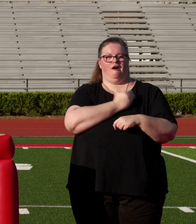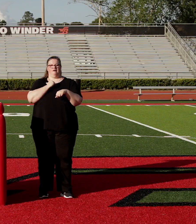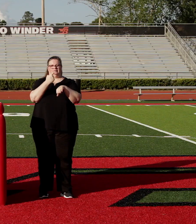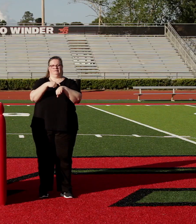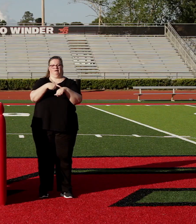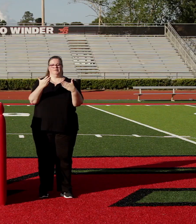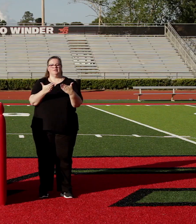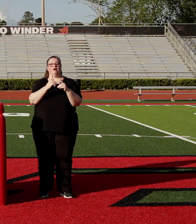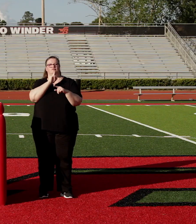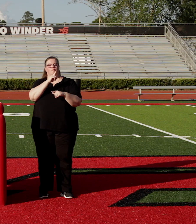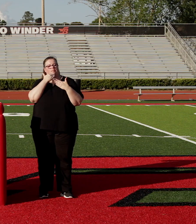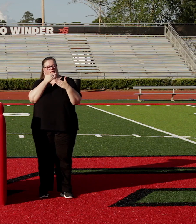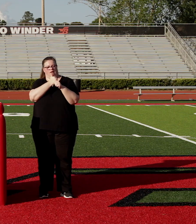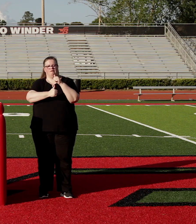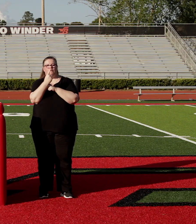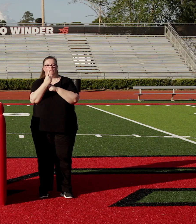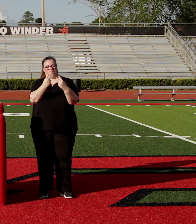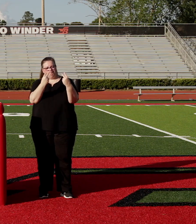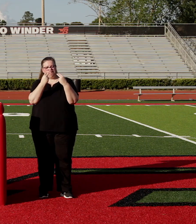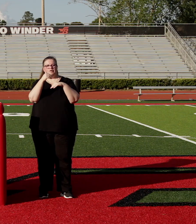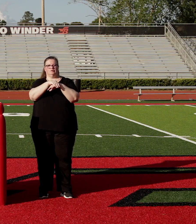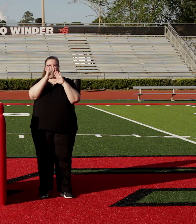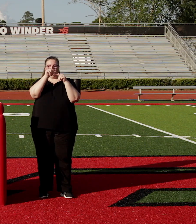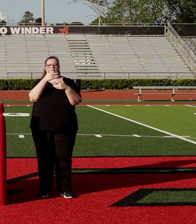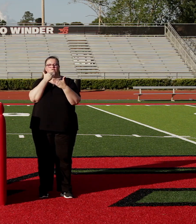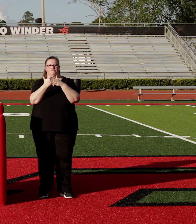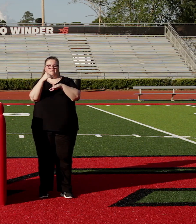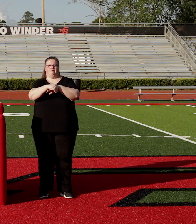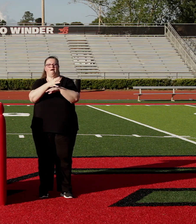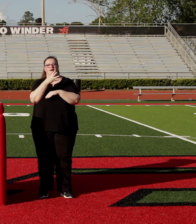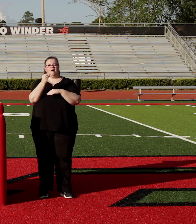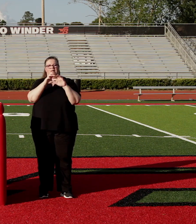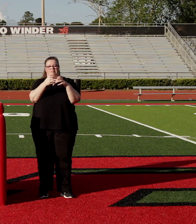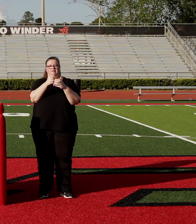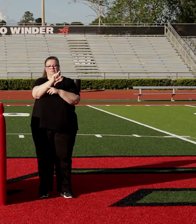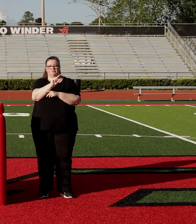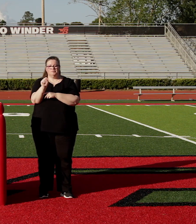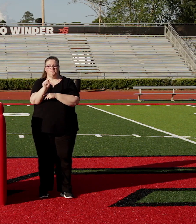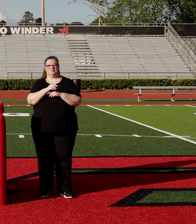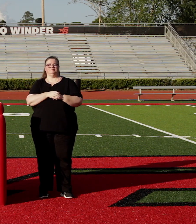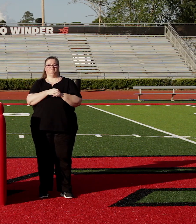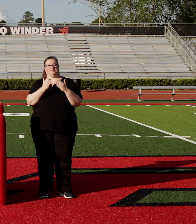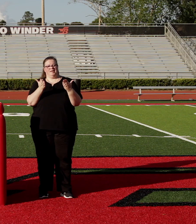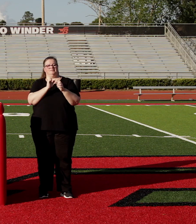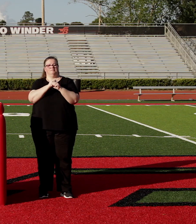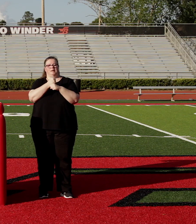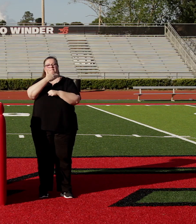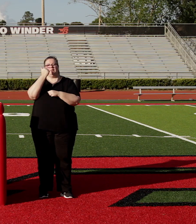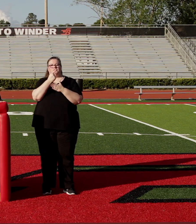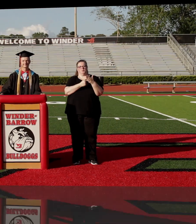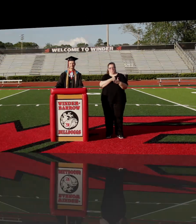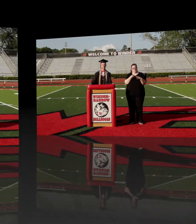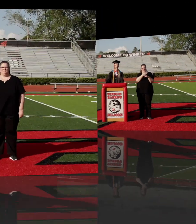is here. So, thank you to everyone for tuning in tonight, and I hope you have a good night. And to the class of 2020, here's to making the best of